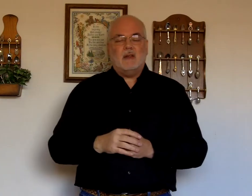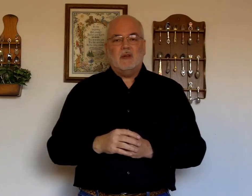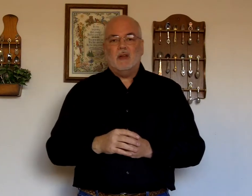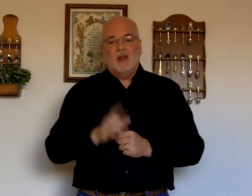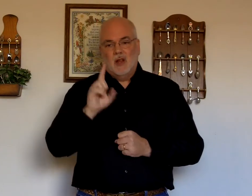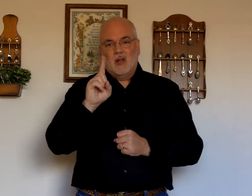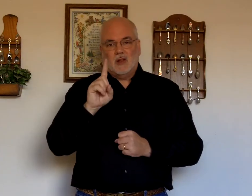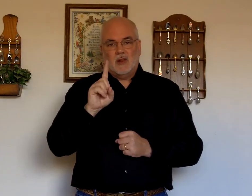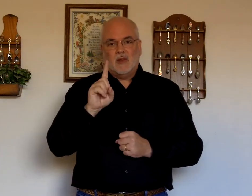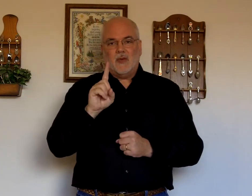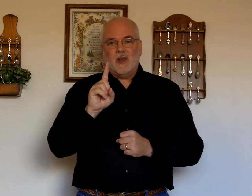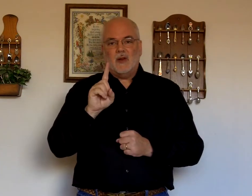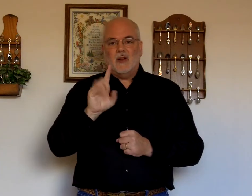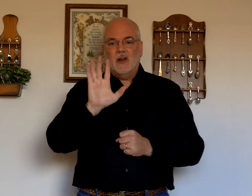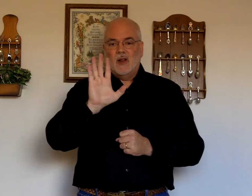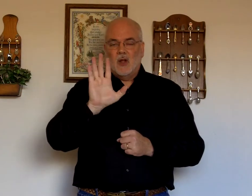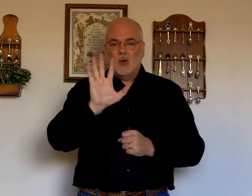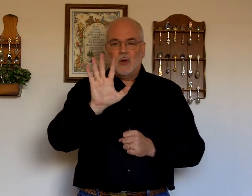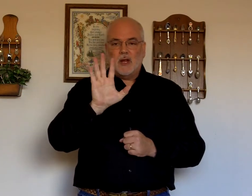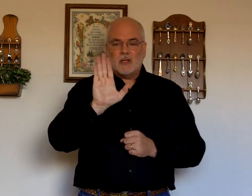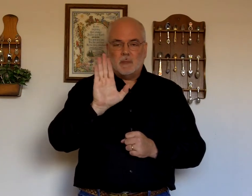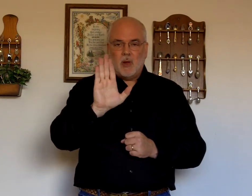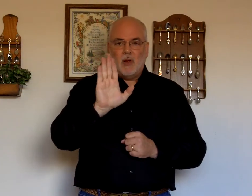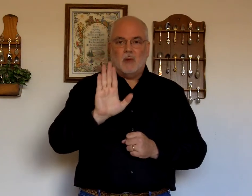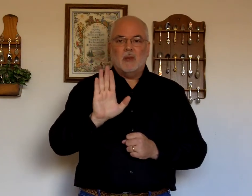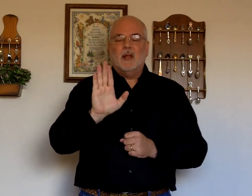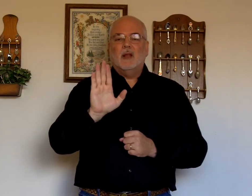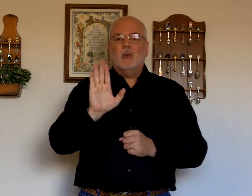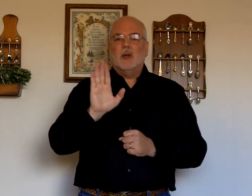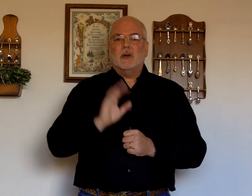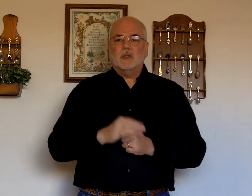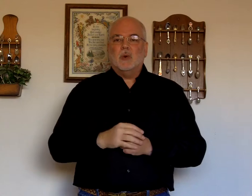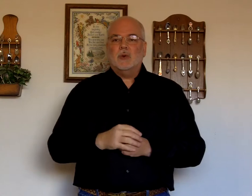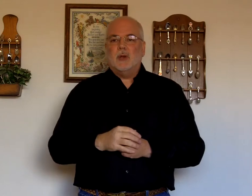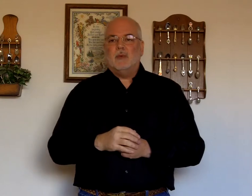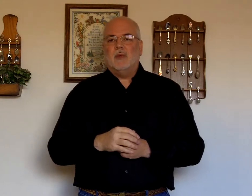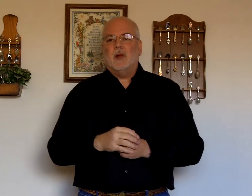the finger. Only it's a palm. When there is ownership involved.